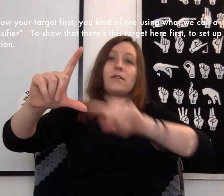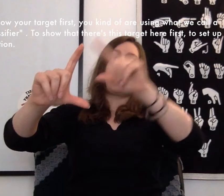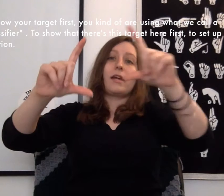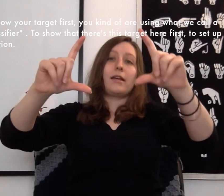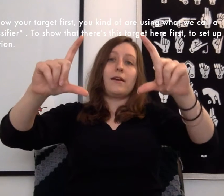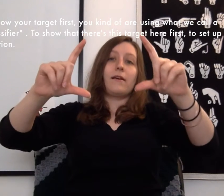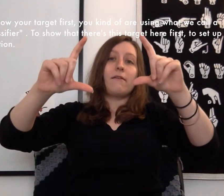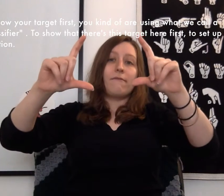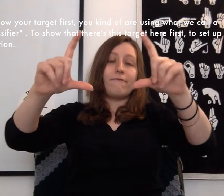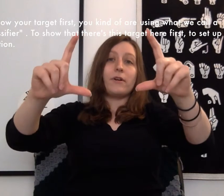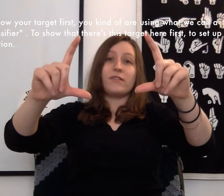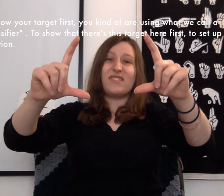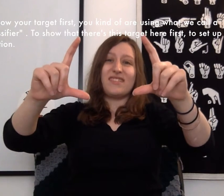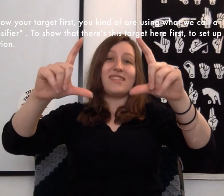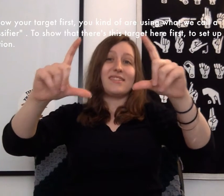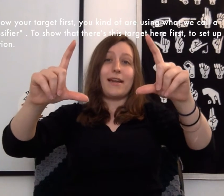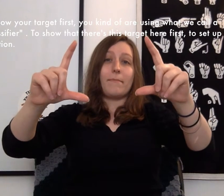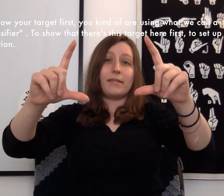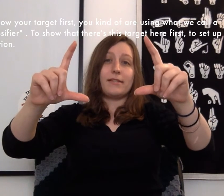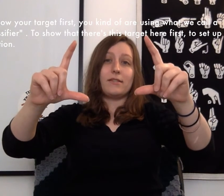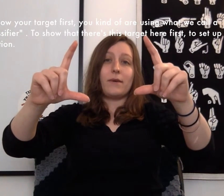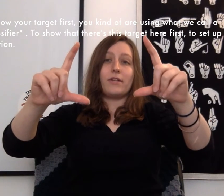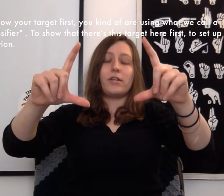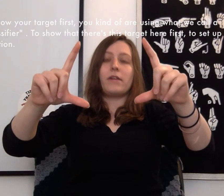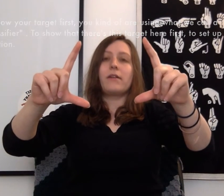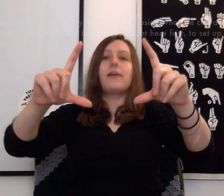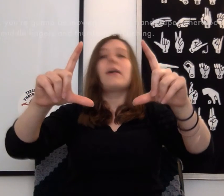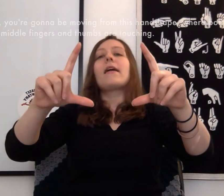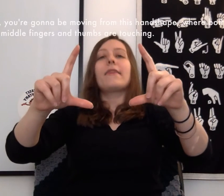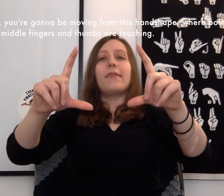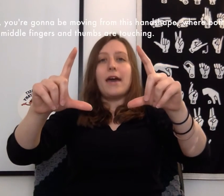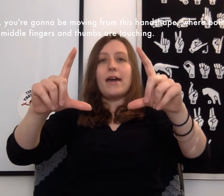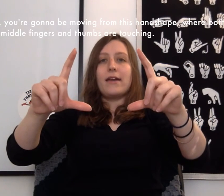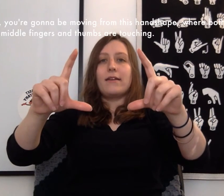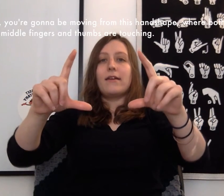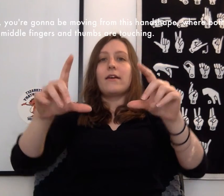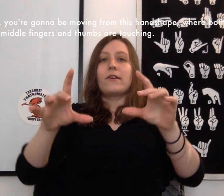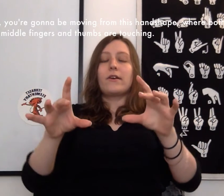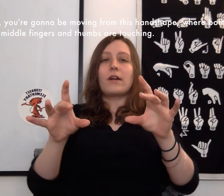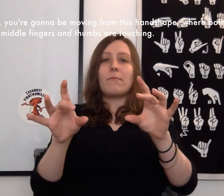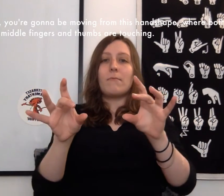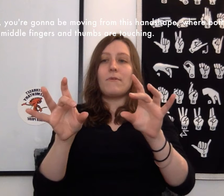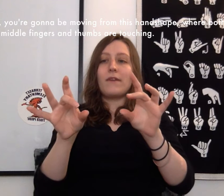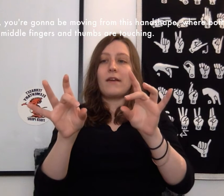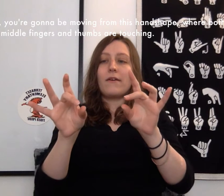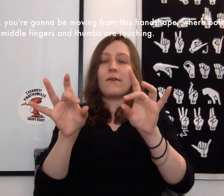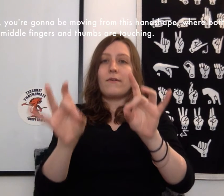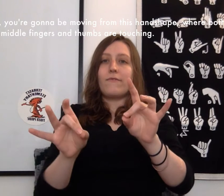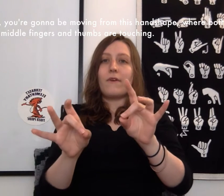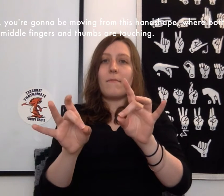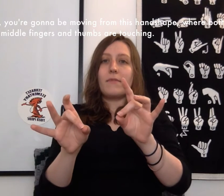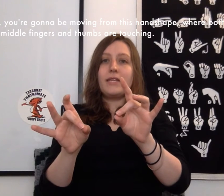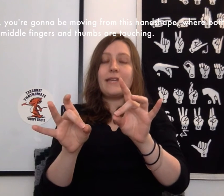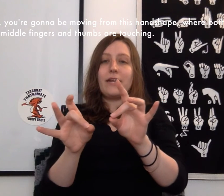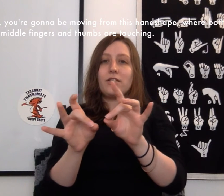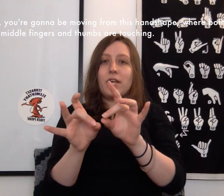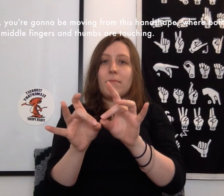target here first to set up the situation. Then you're going to be moving from this hand shape